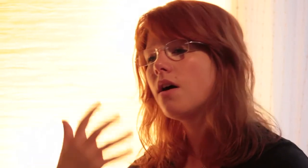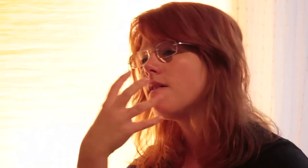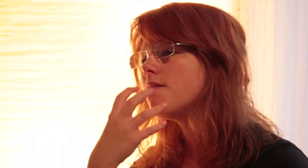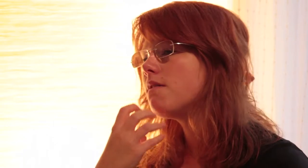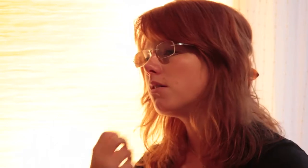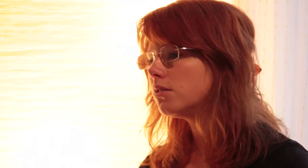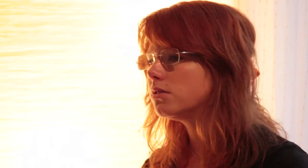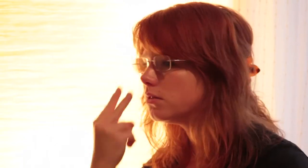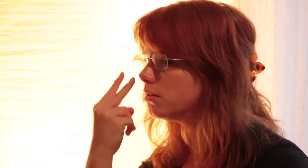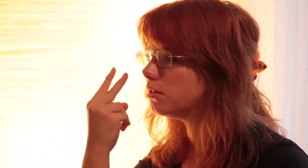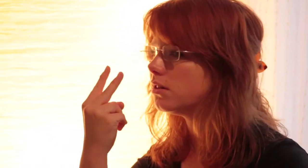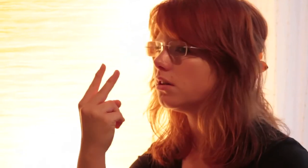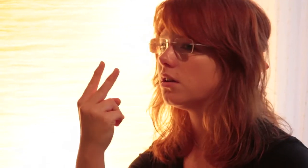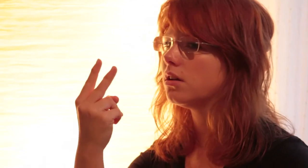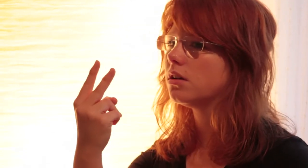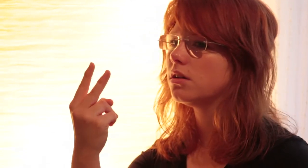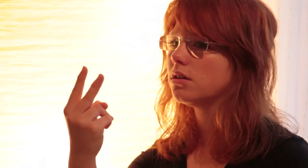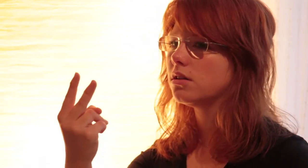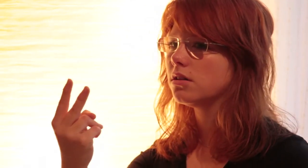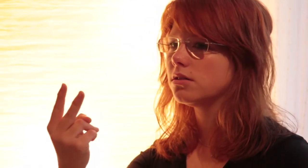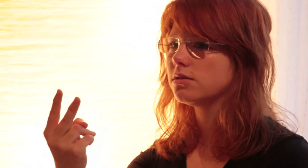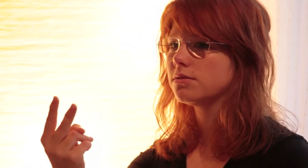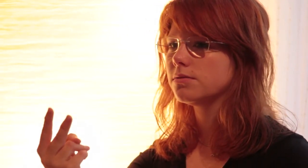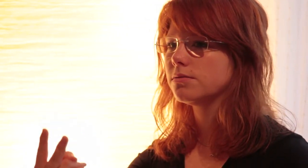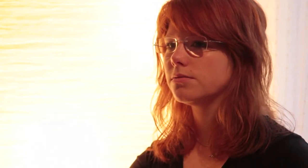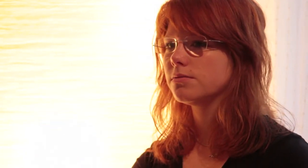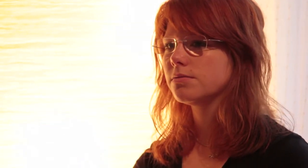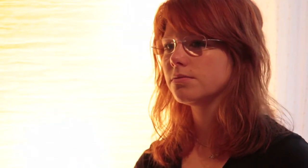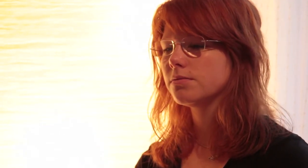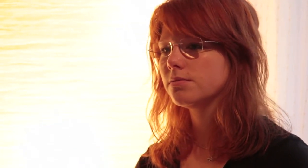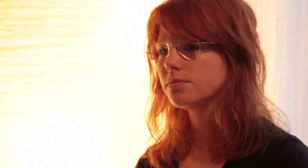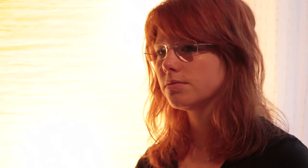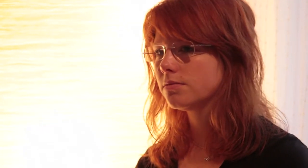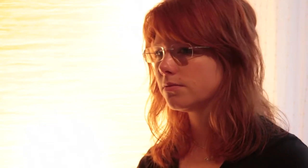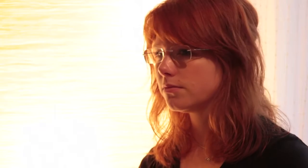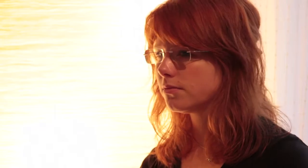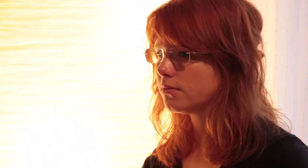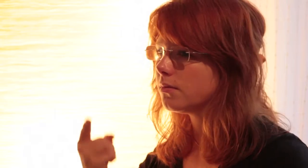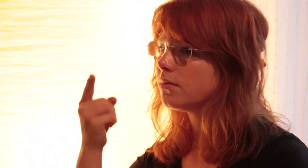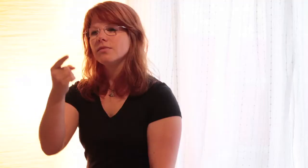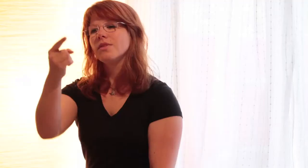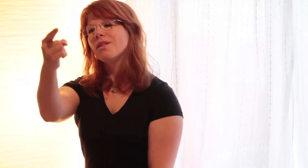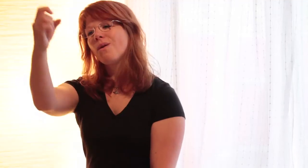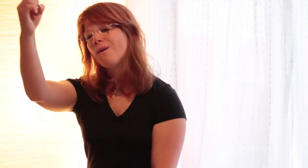to hear you You are the light